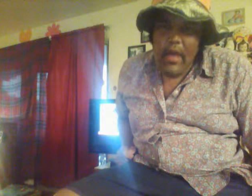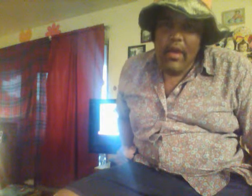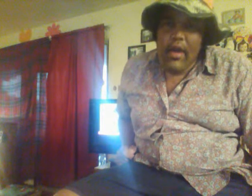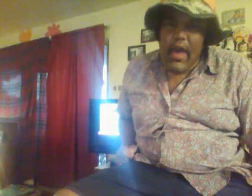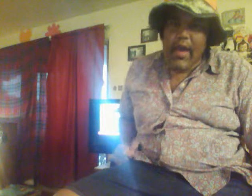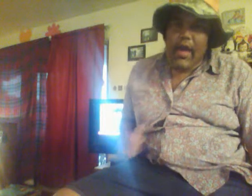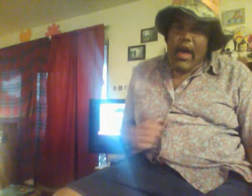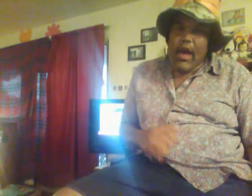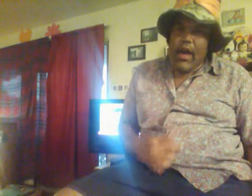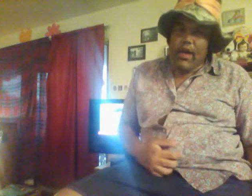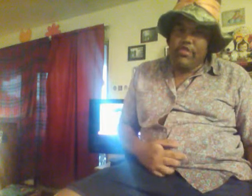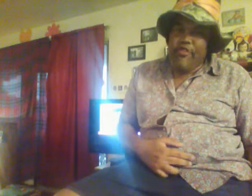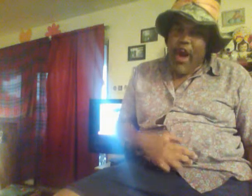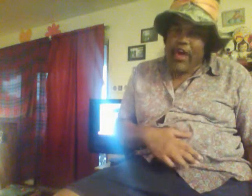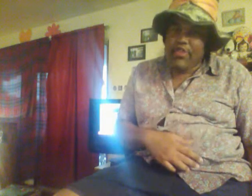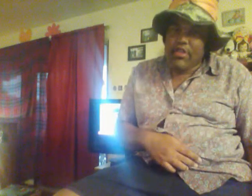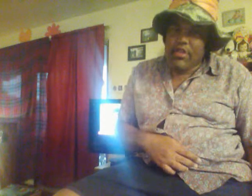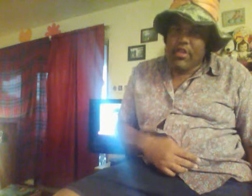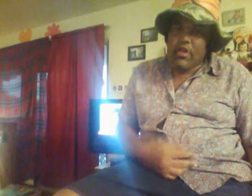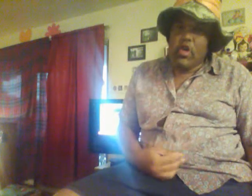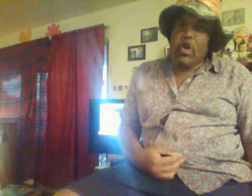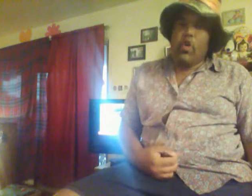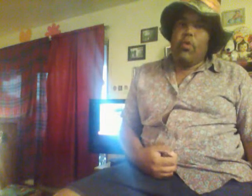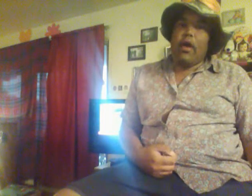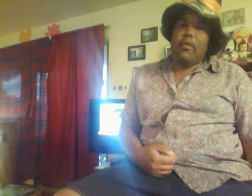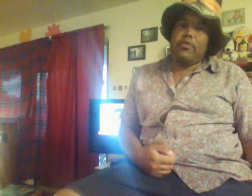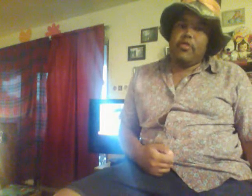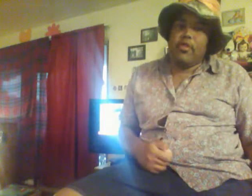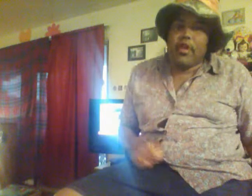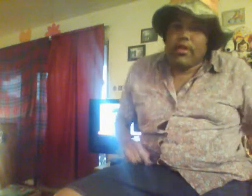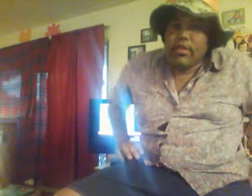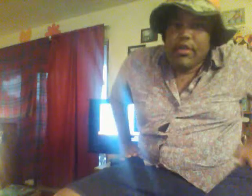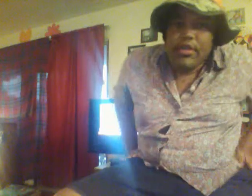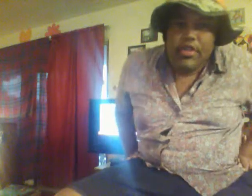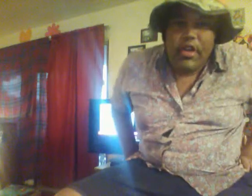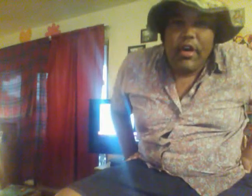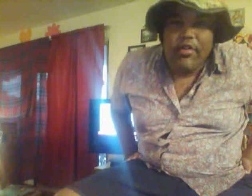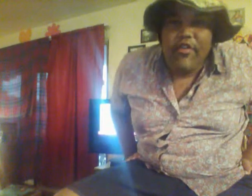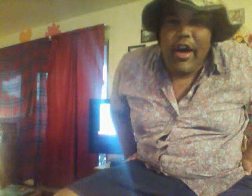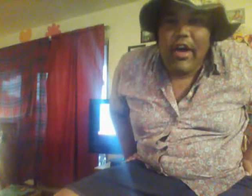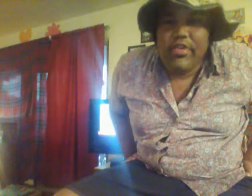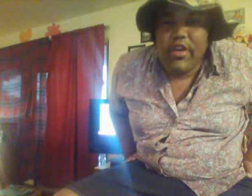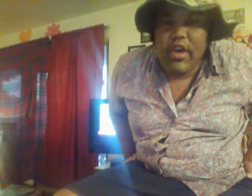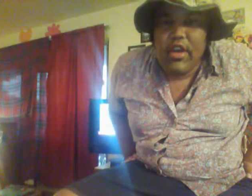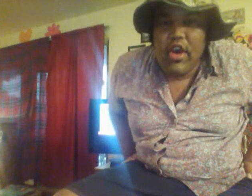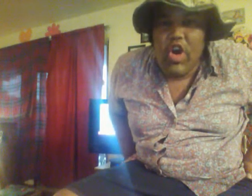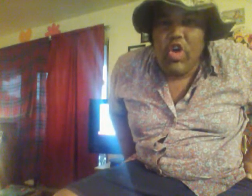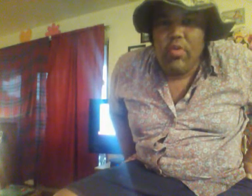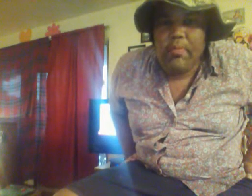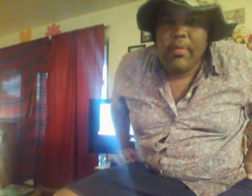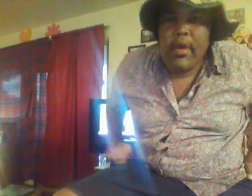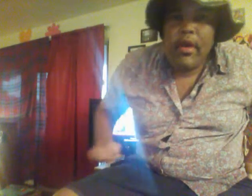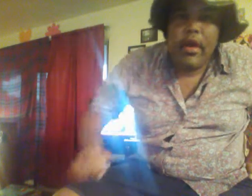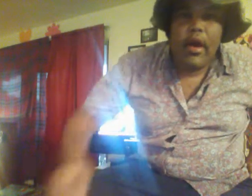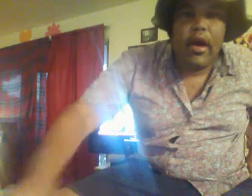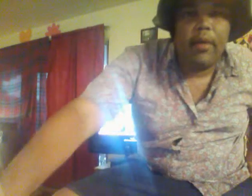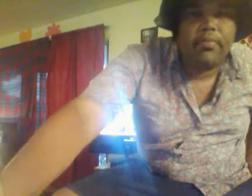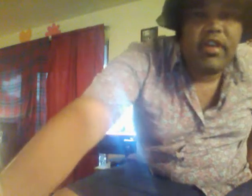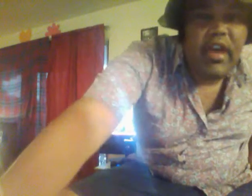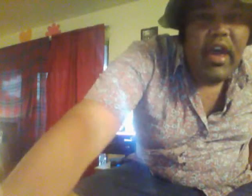Hey guys, Fozzie here. Welcome to another edition of Fozzie at Home. Um, today